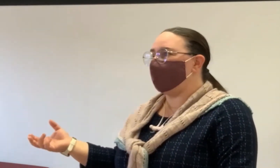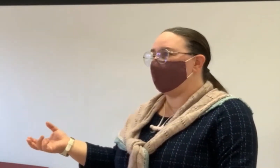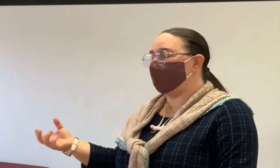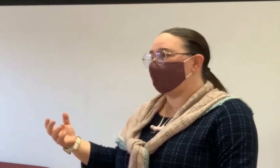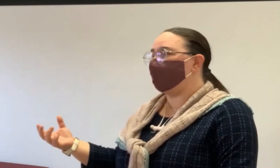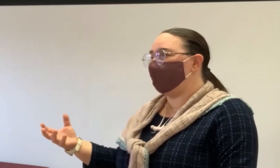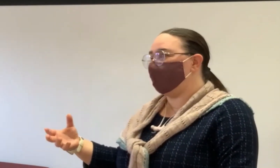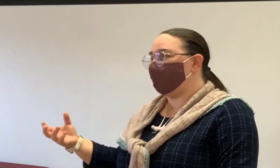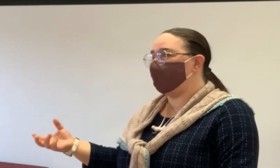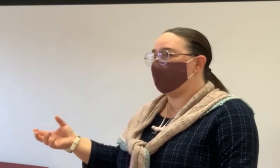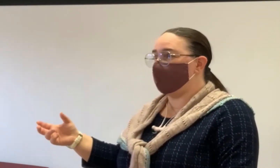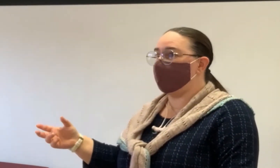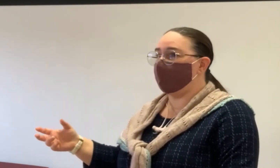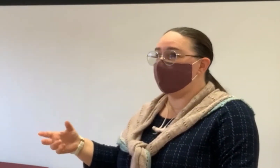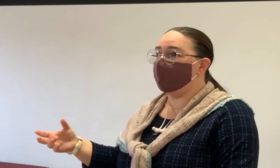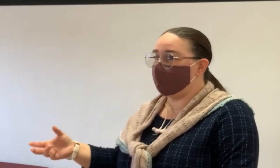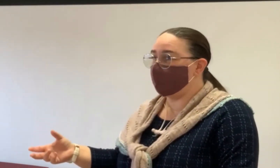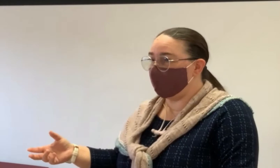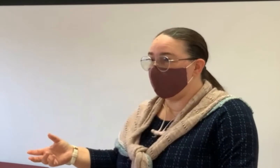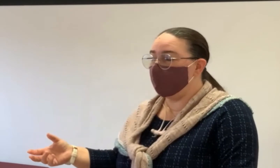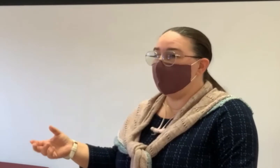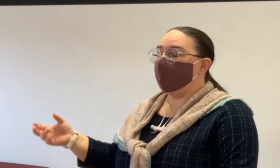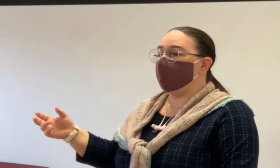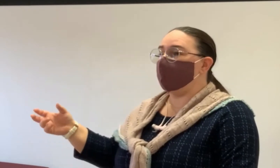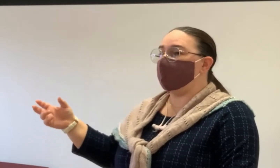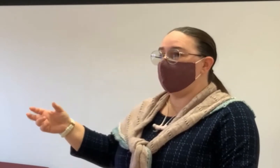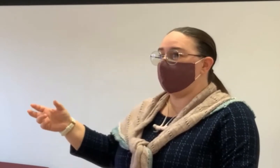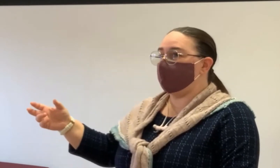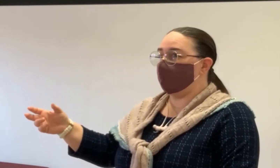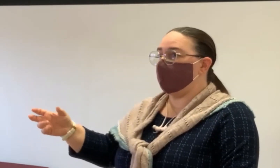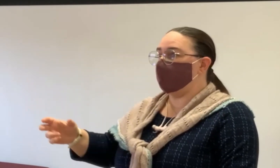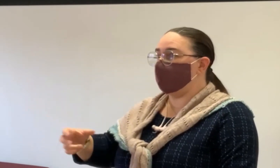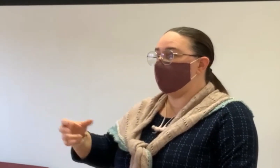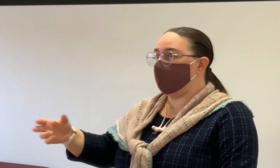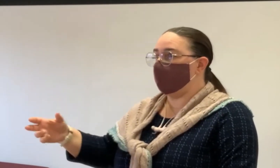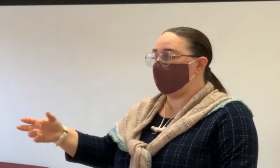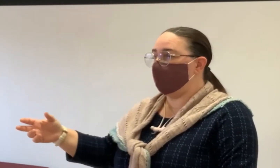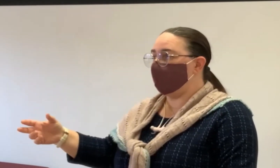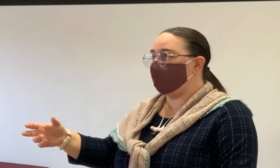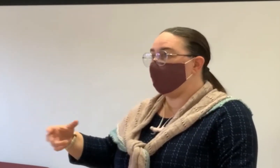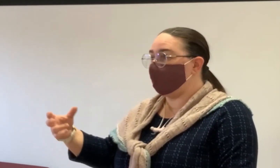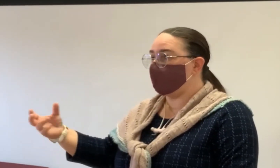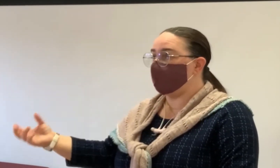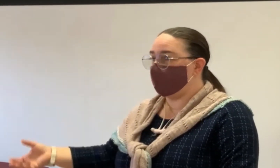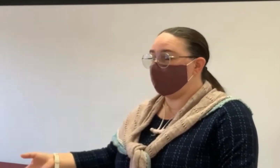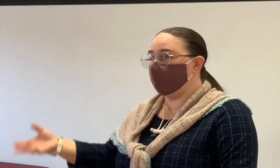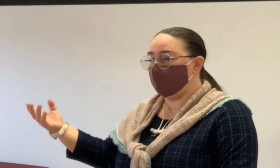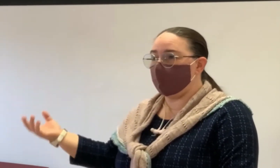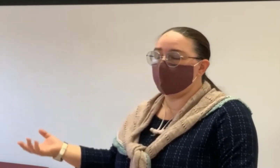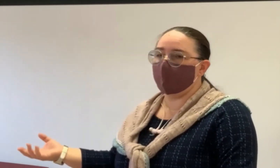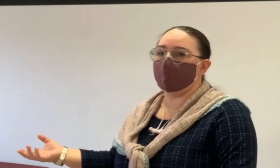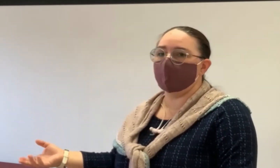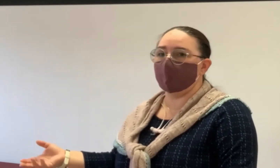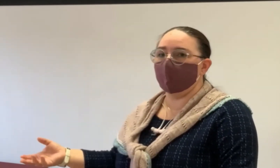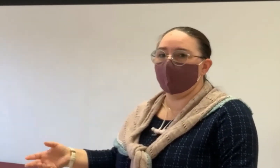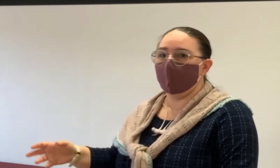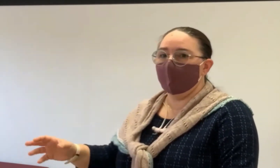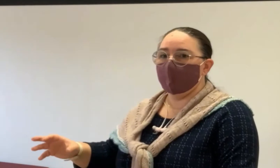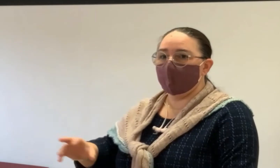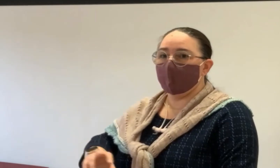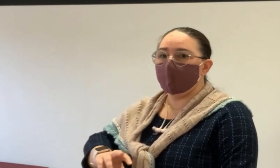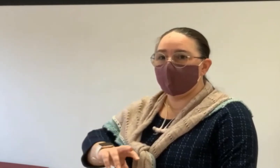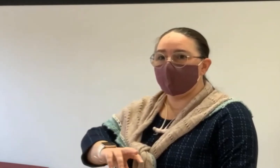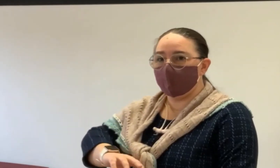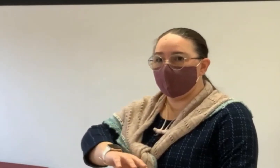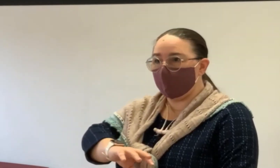primary factor contributing to tight inventory, which is what is making buyers compete and making prices go up.